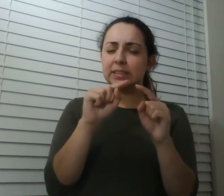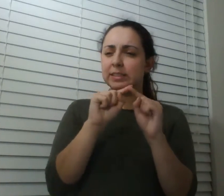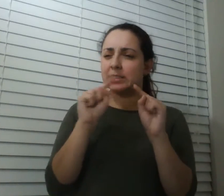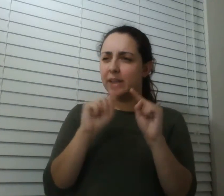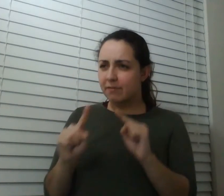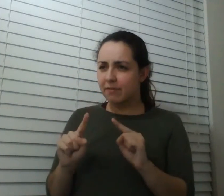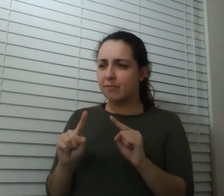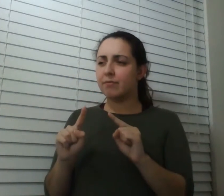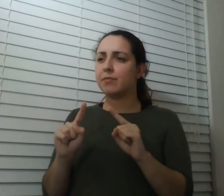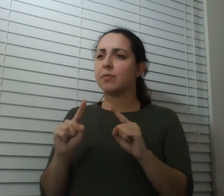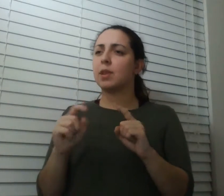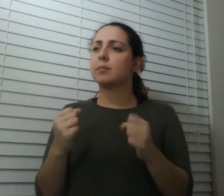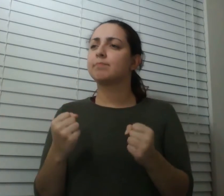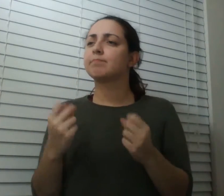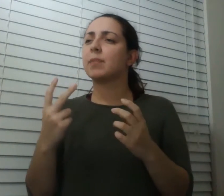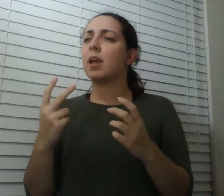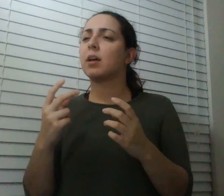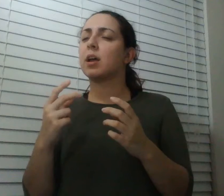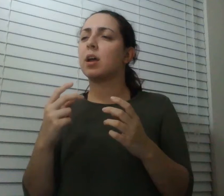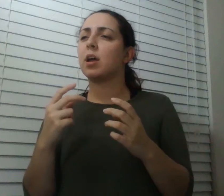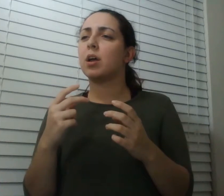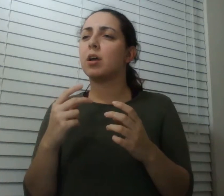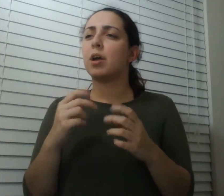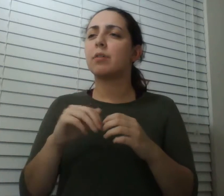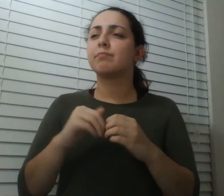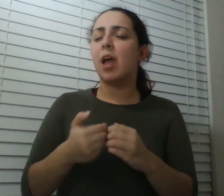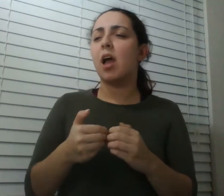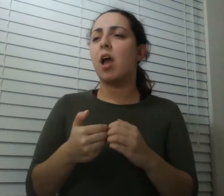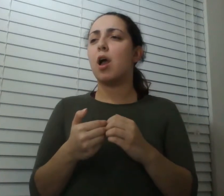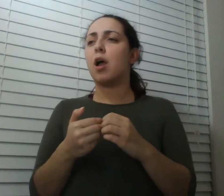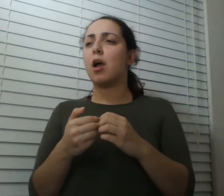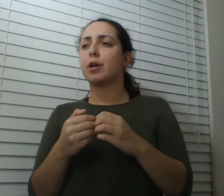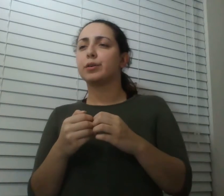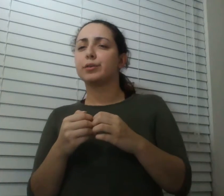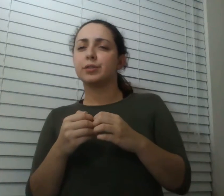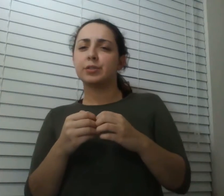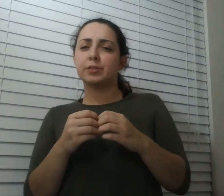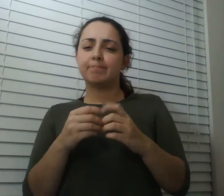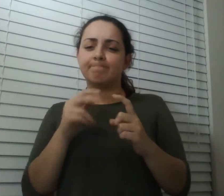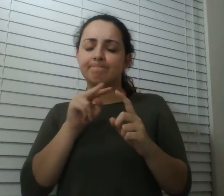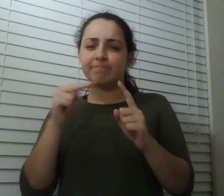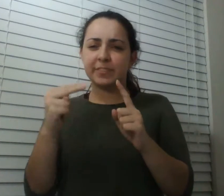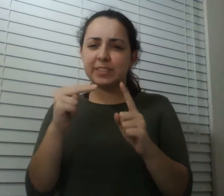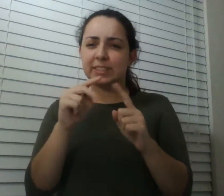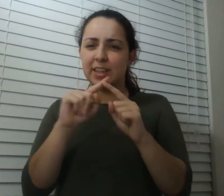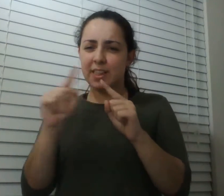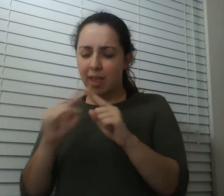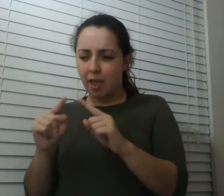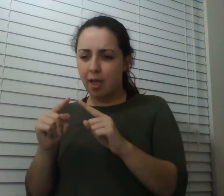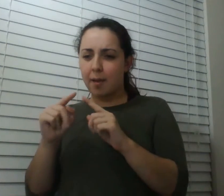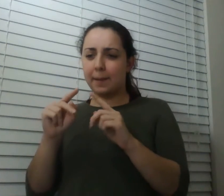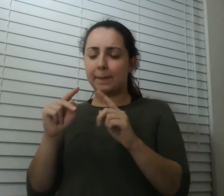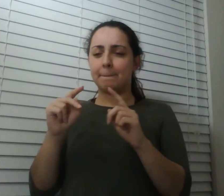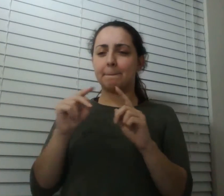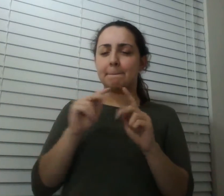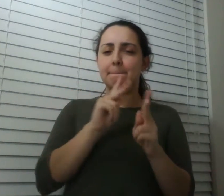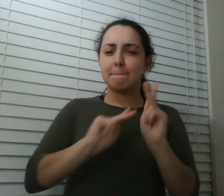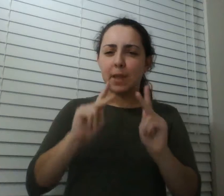a reference the honeybee which is ouch which i you can talk about with anybody anybody's been stung by a